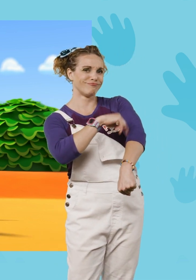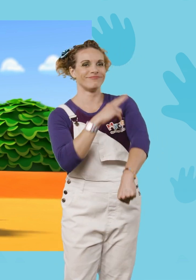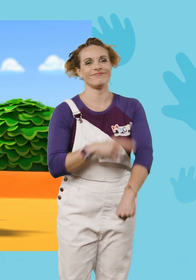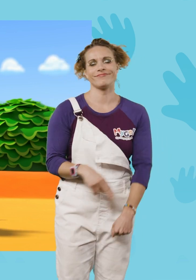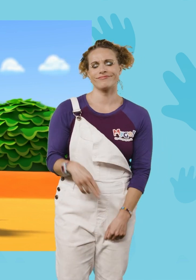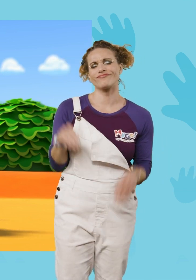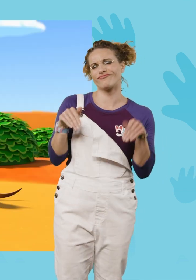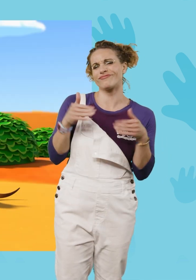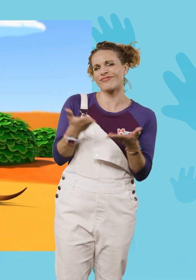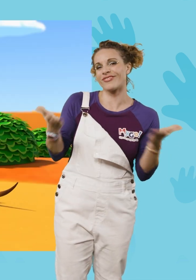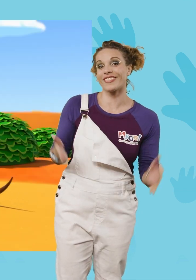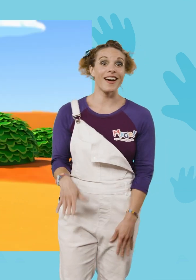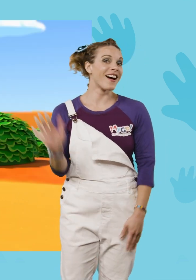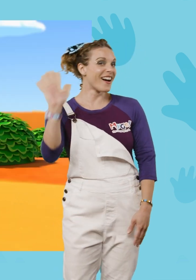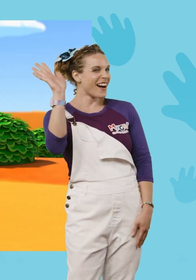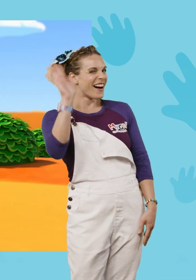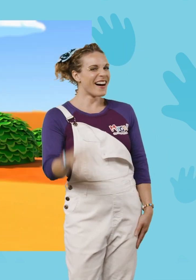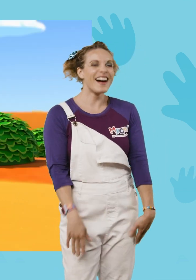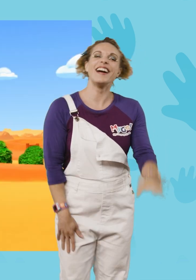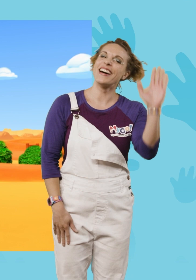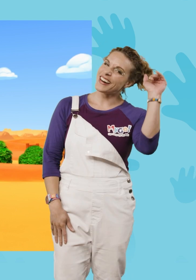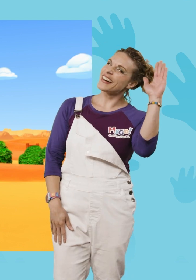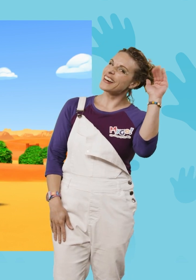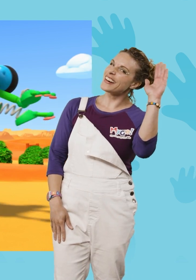kangaroo thing! Haha! Bye! Bye-bye!